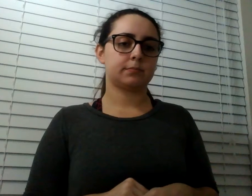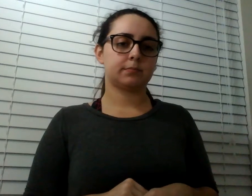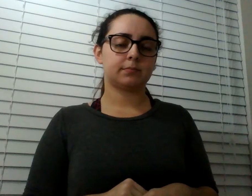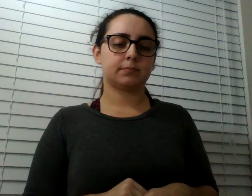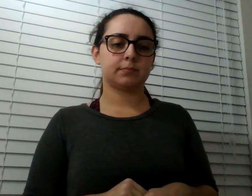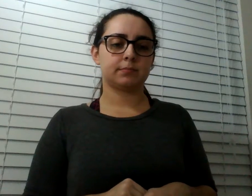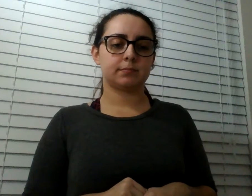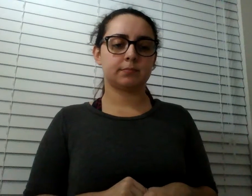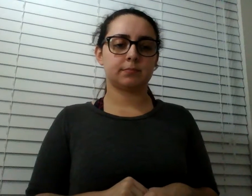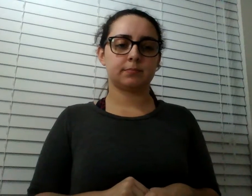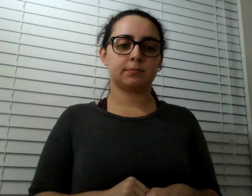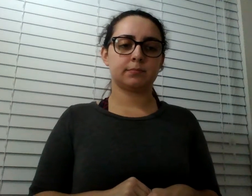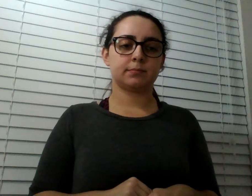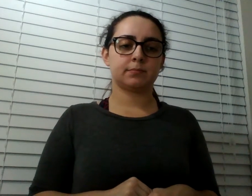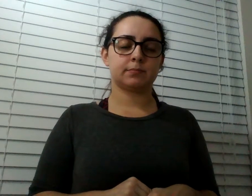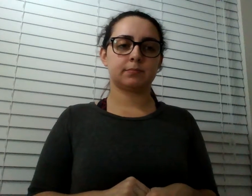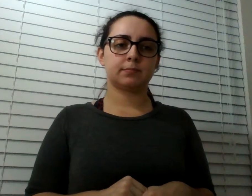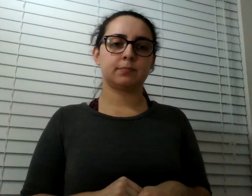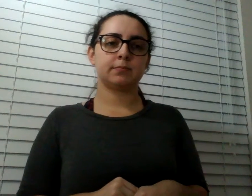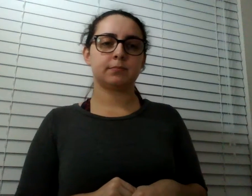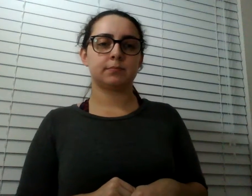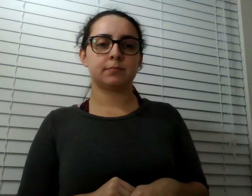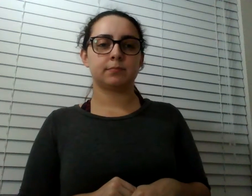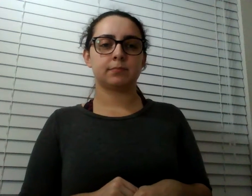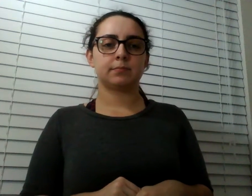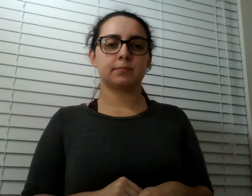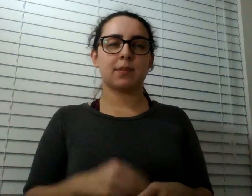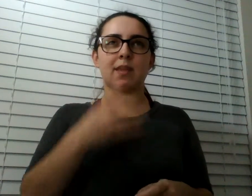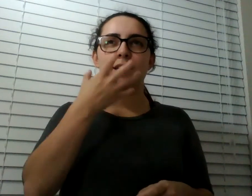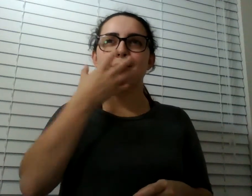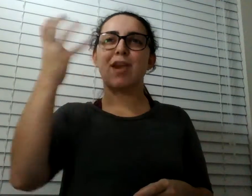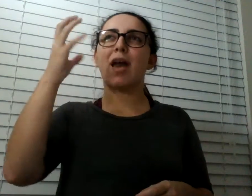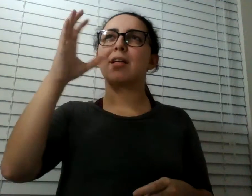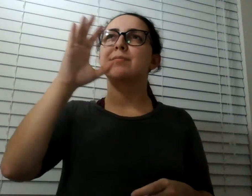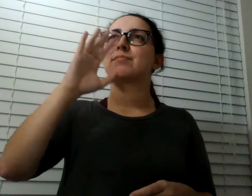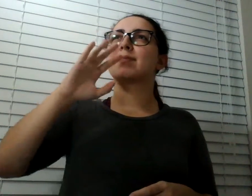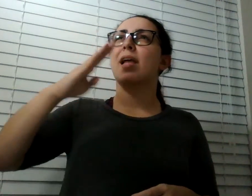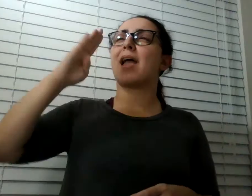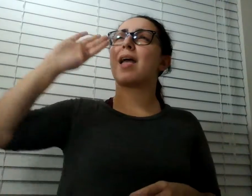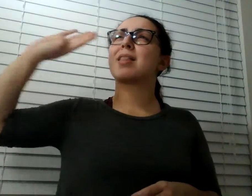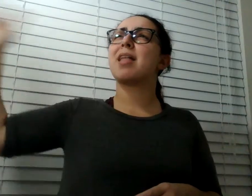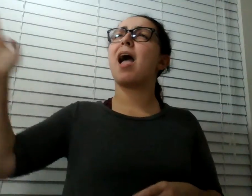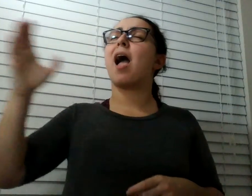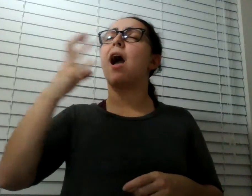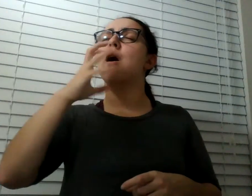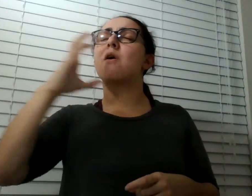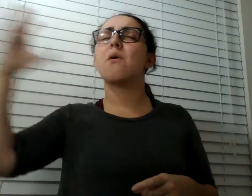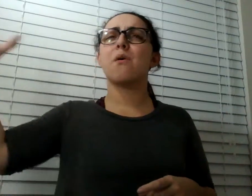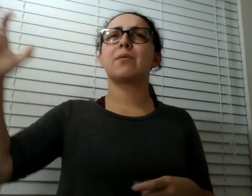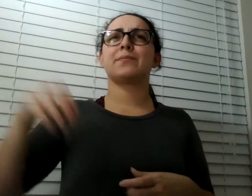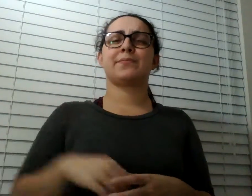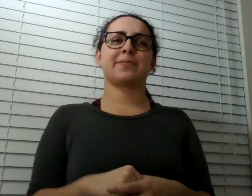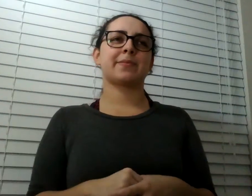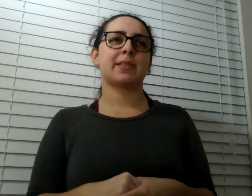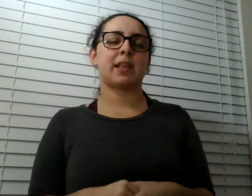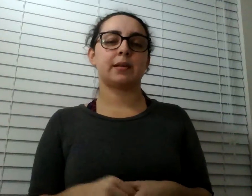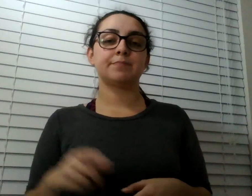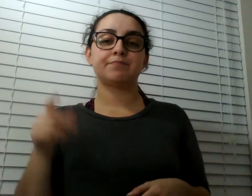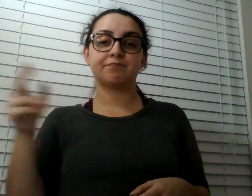Hello! I kind of want to hear it echo. So we set up camp on the edge of a mesa. And